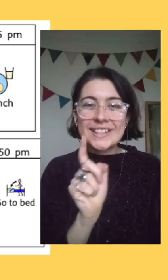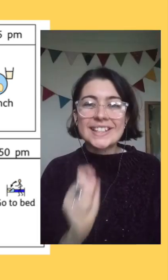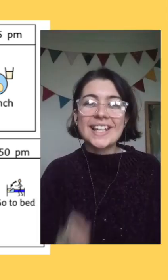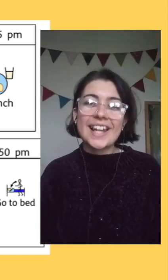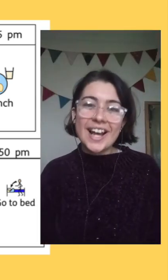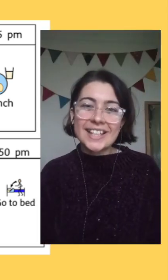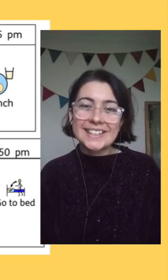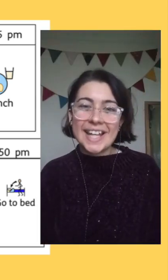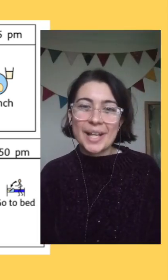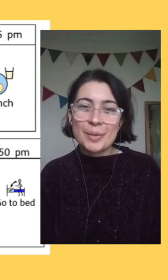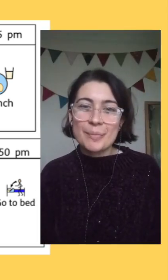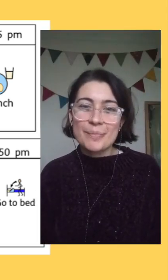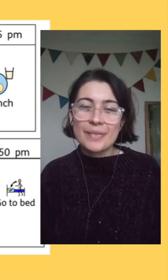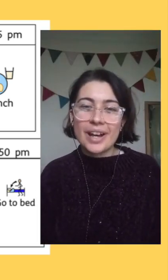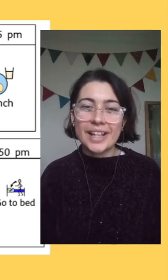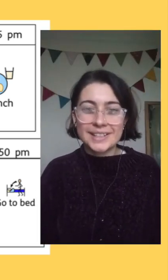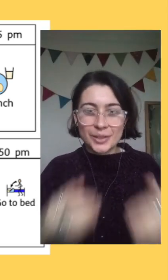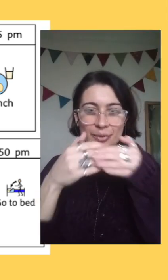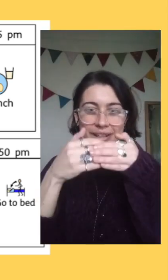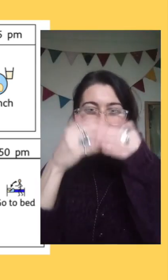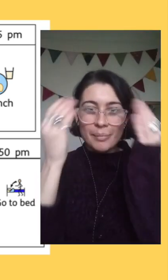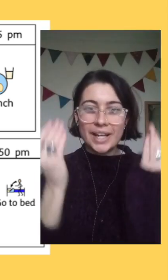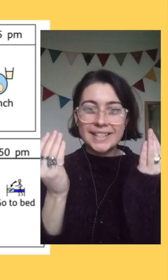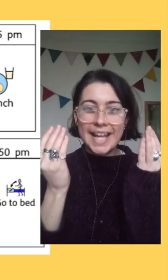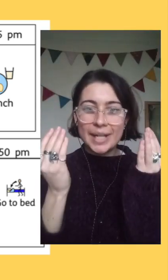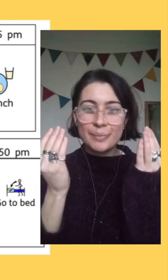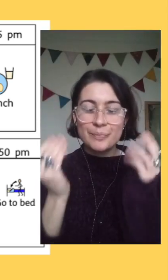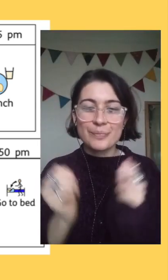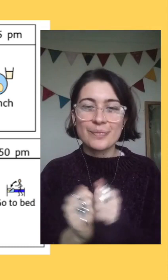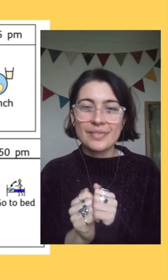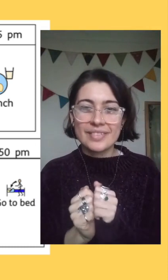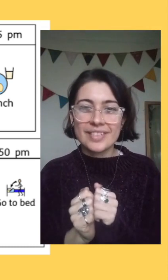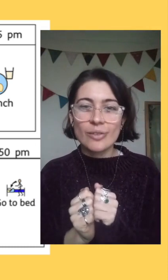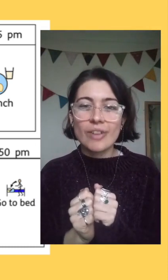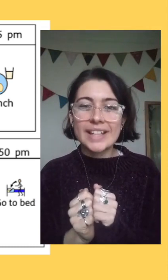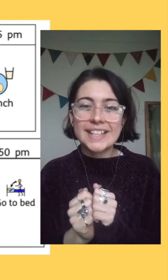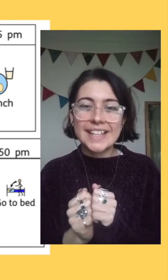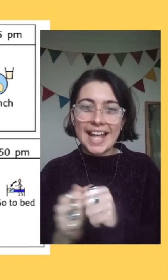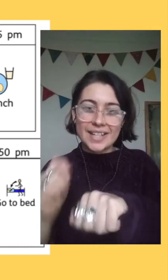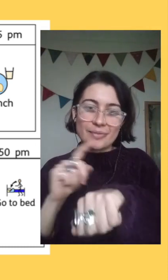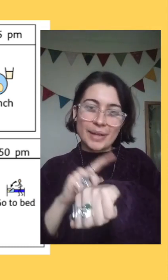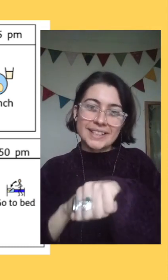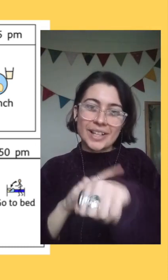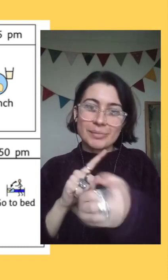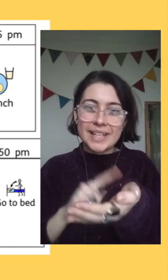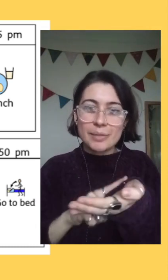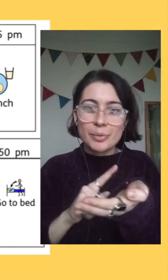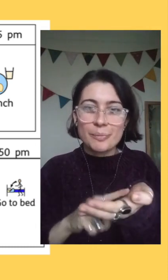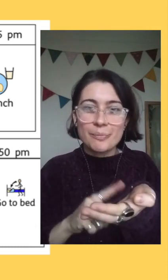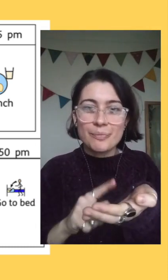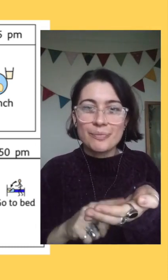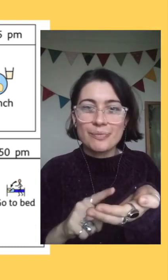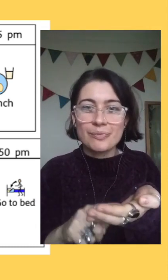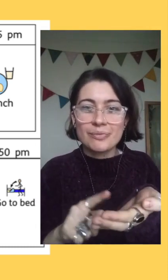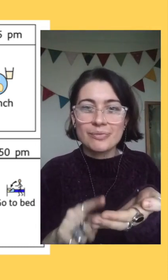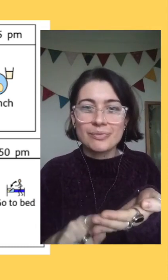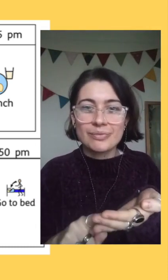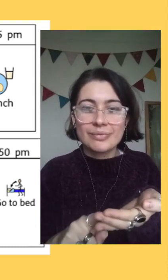What's the last thing I do in my day? last I Right at the end of my timetable?